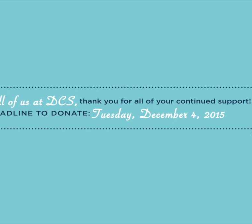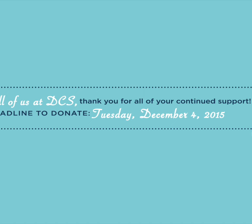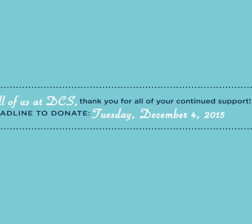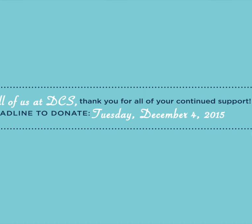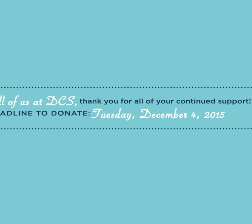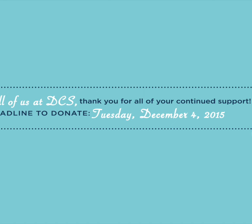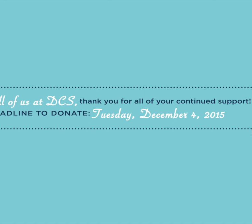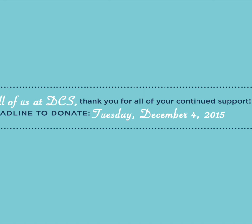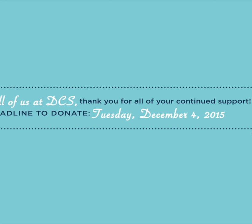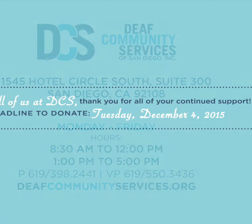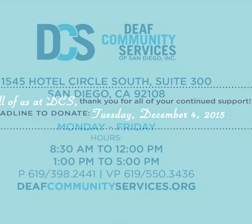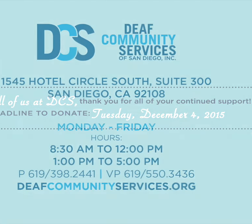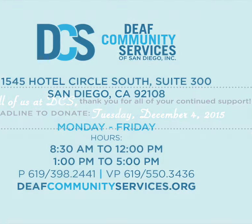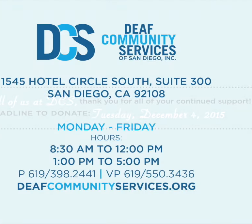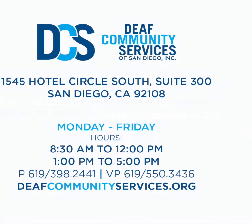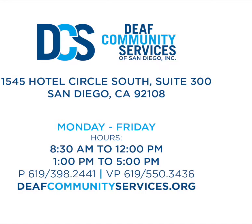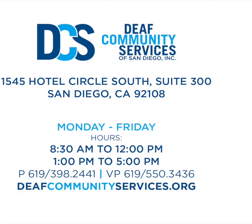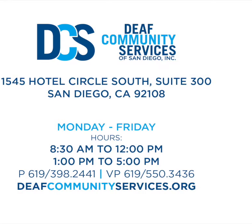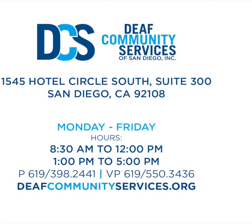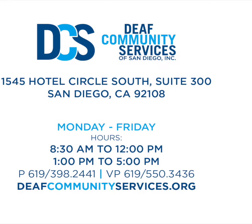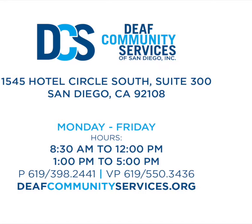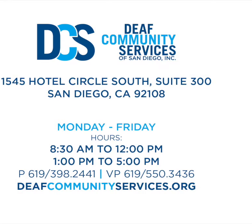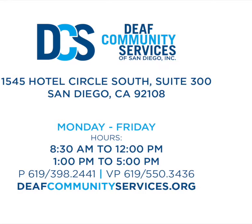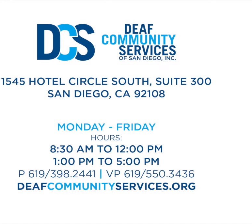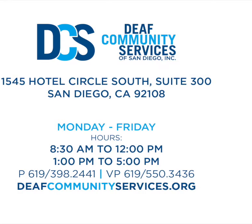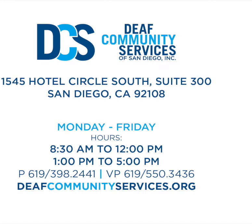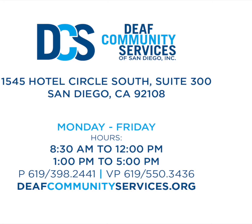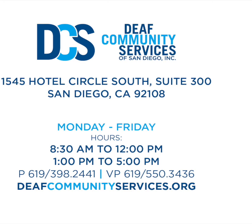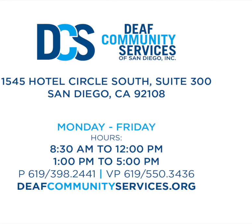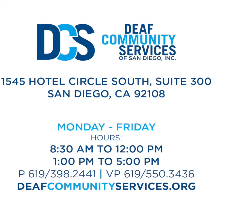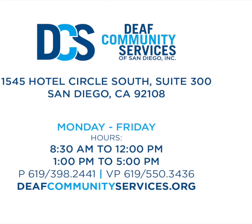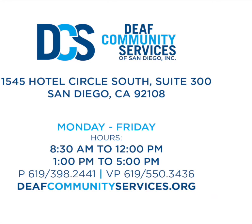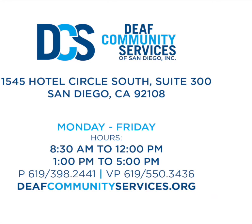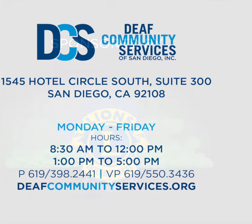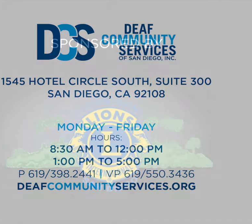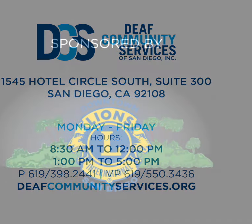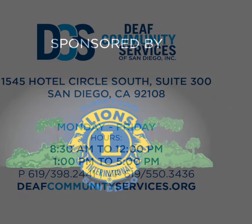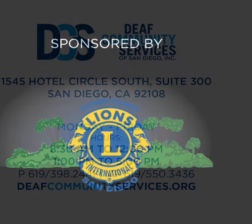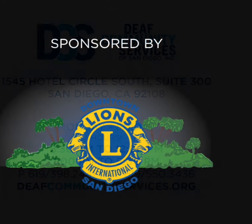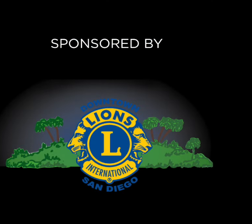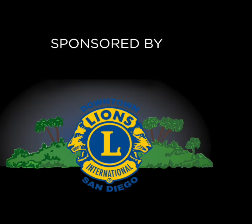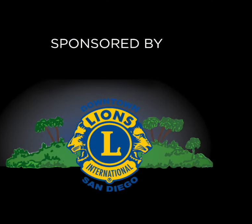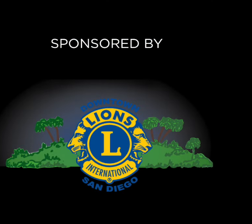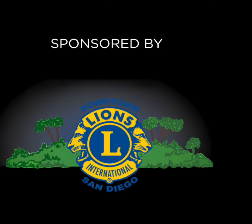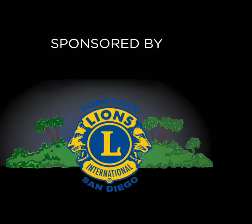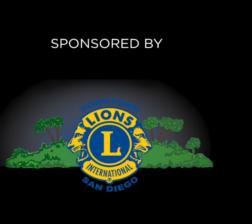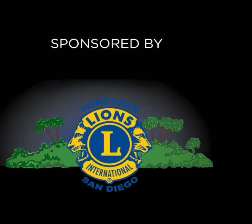day one You can visit at.org. other friends? back DCSofSD.org. Many